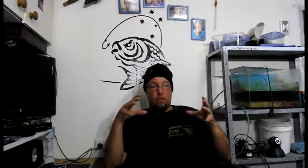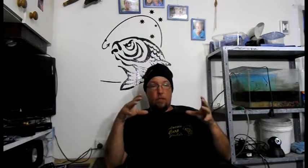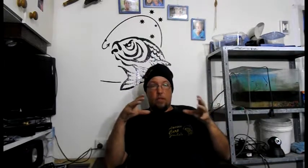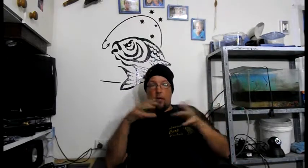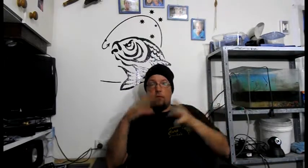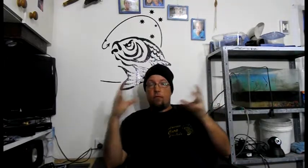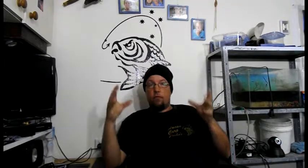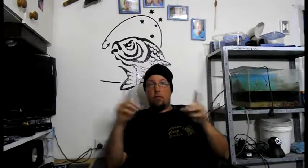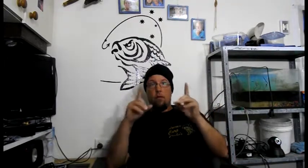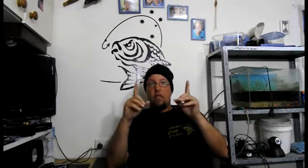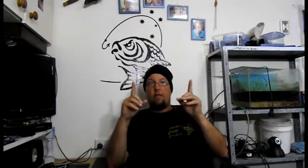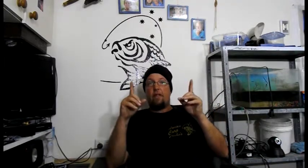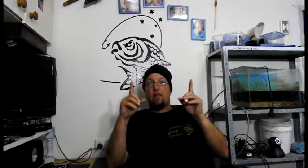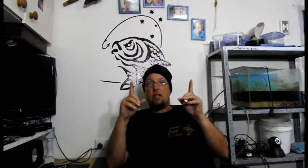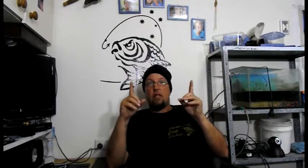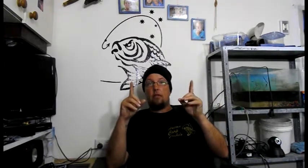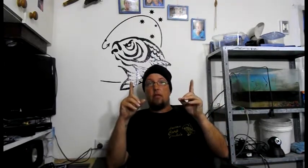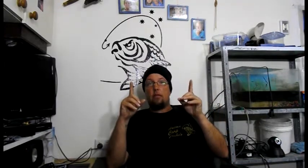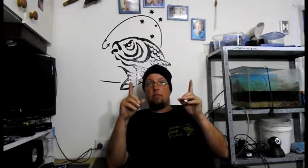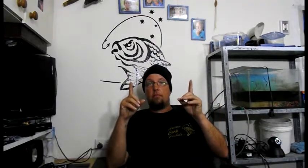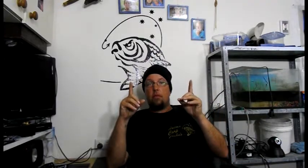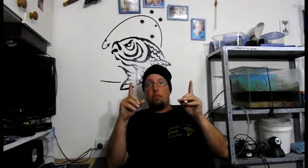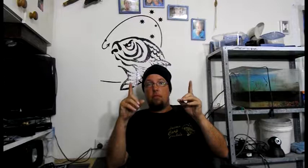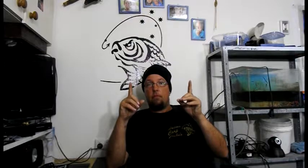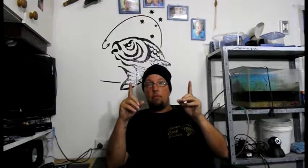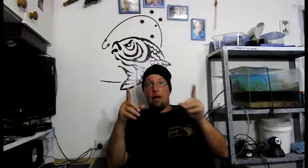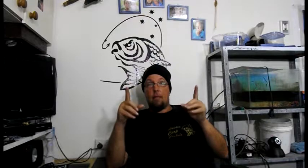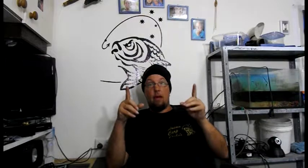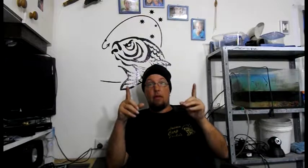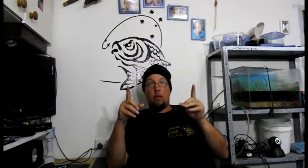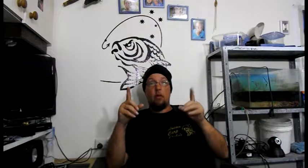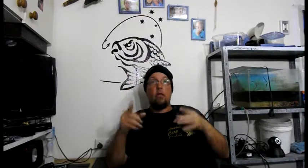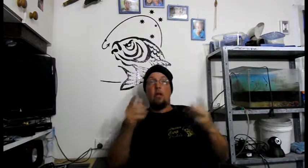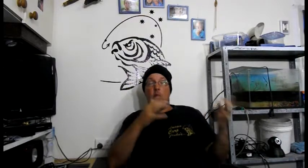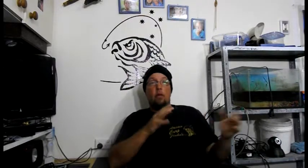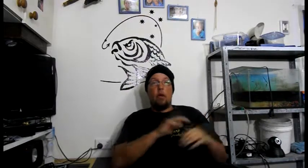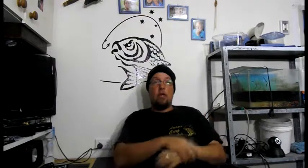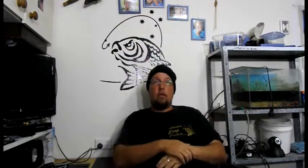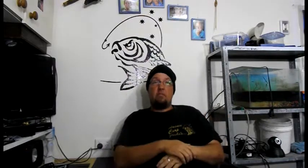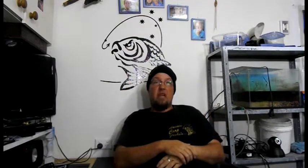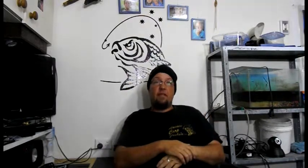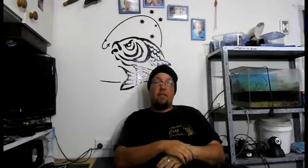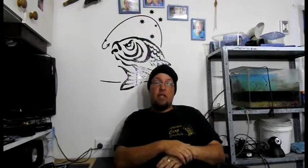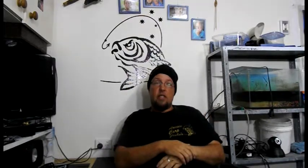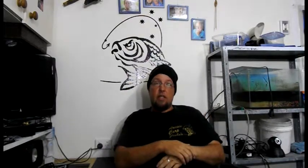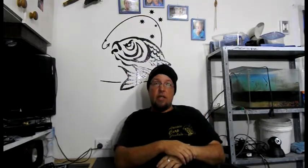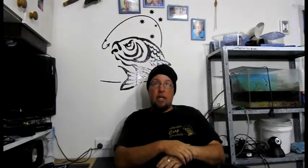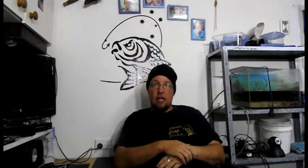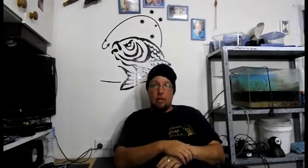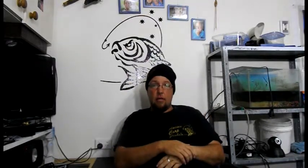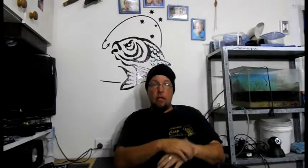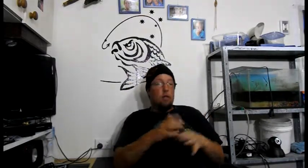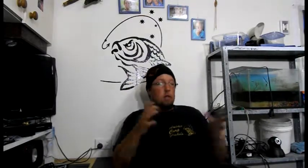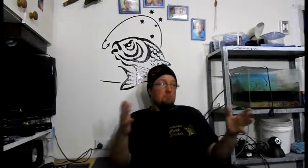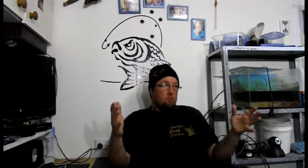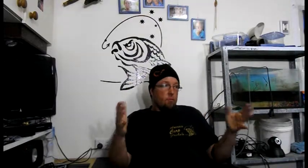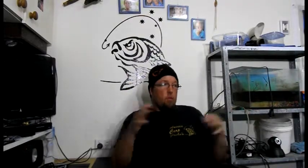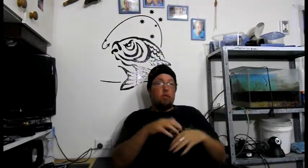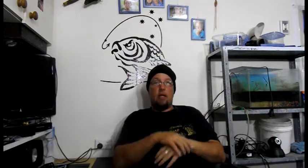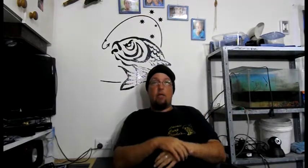So. You release a 15 centimeter. Um. Murray Cod. It will eat. 10, 15 centimeter carp. Well. There we